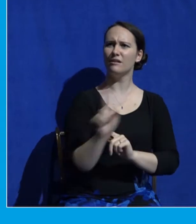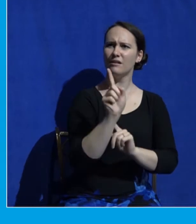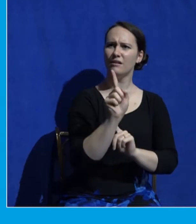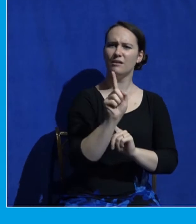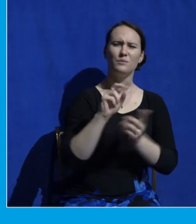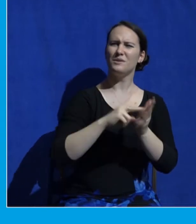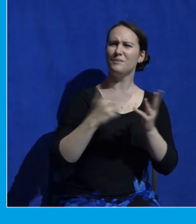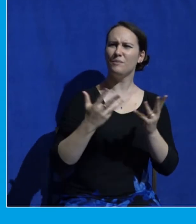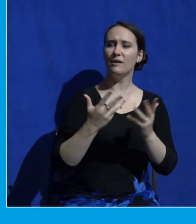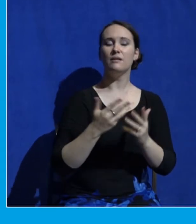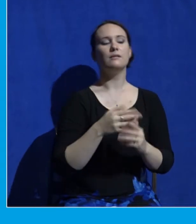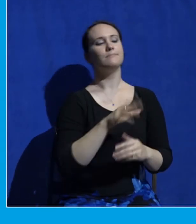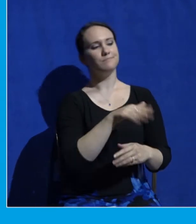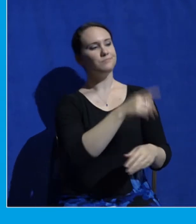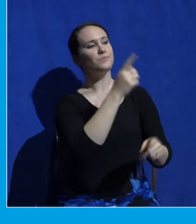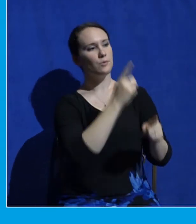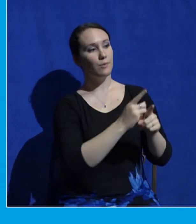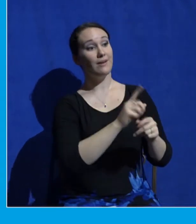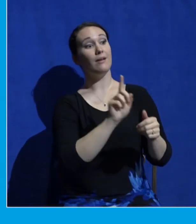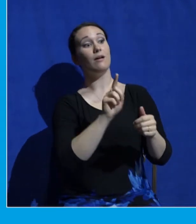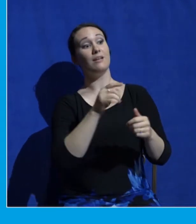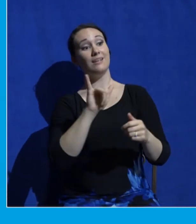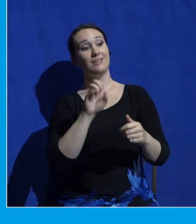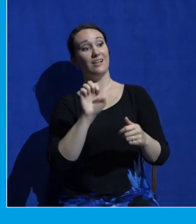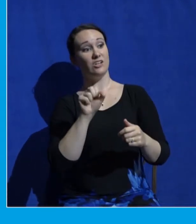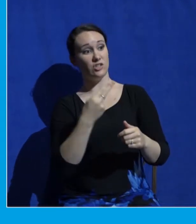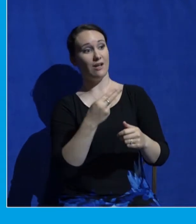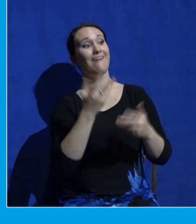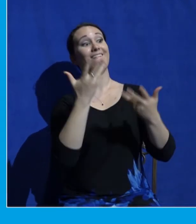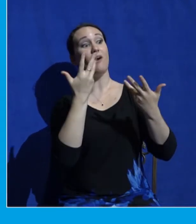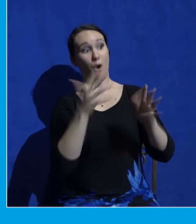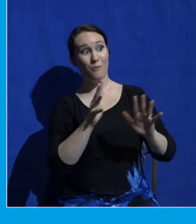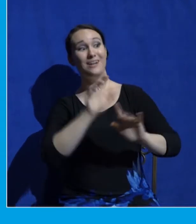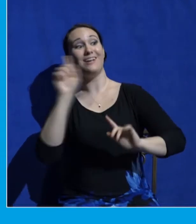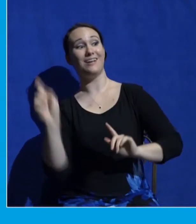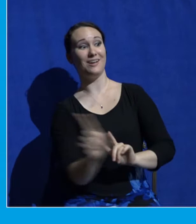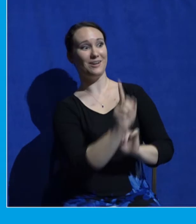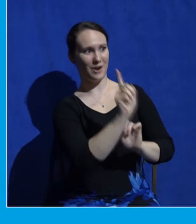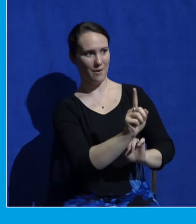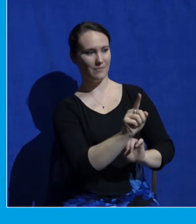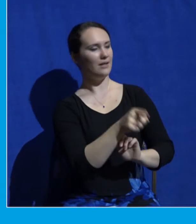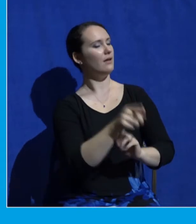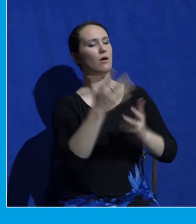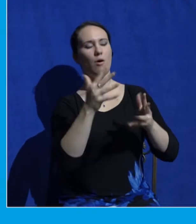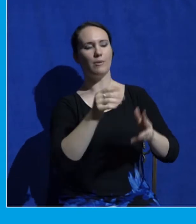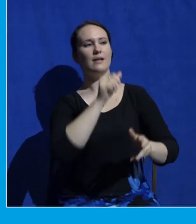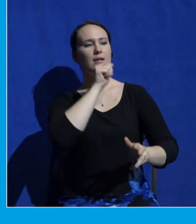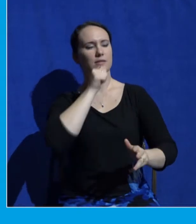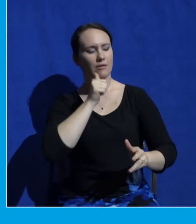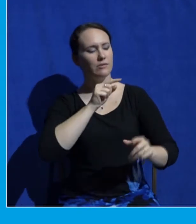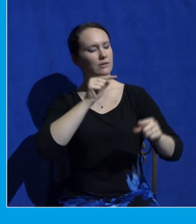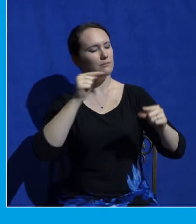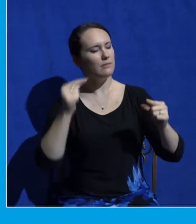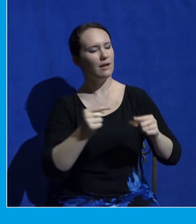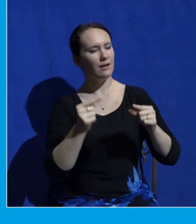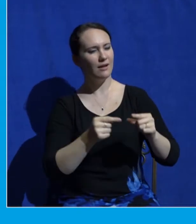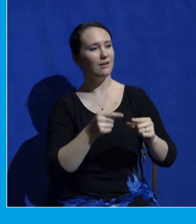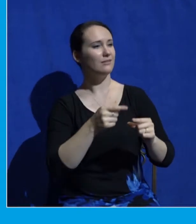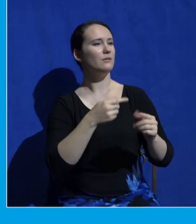with contempt. But I tell you that Elijah has come. And they did to him whatever they pleased, as it is